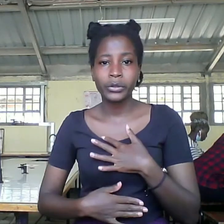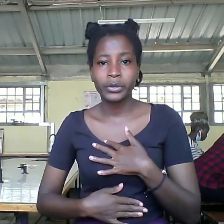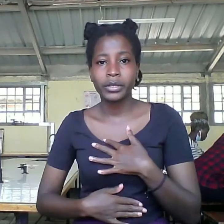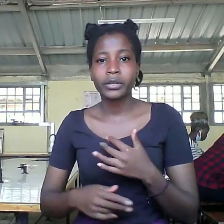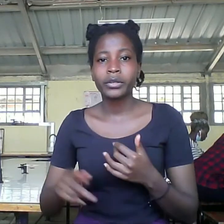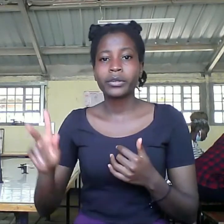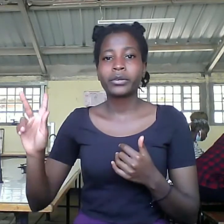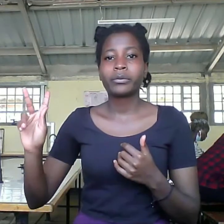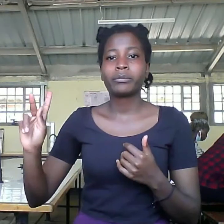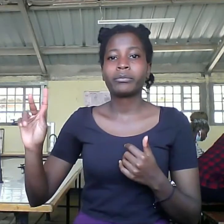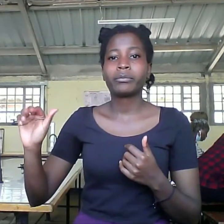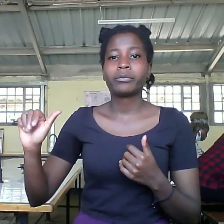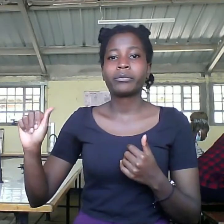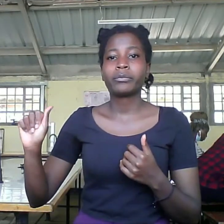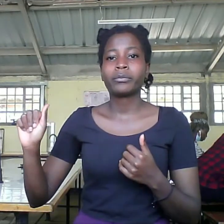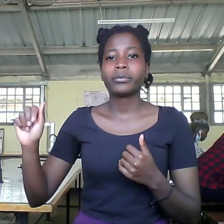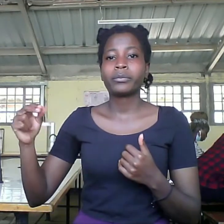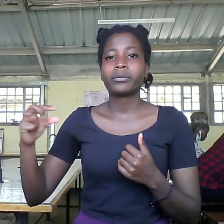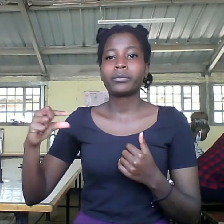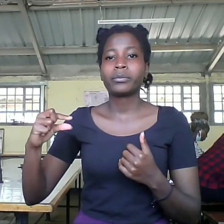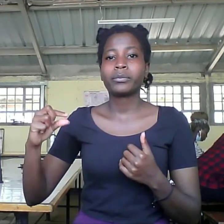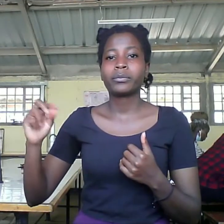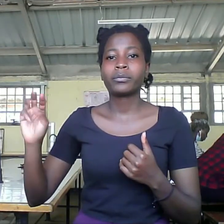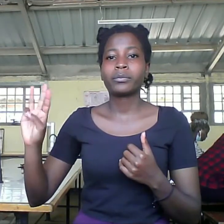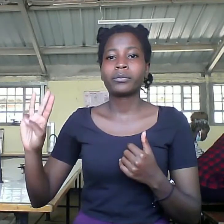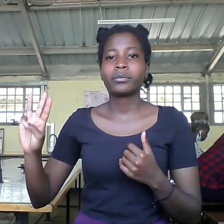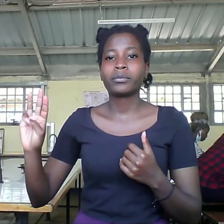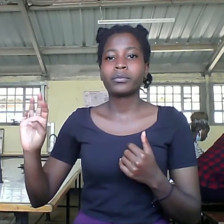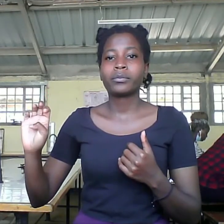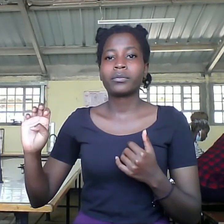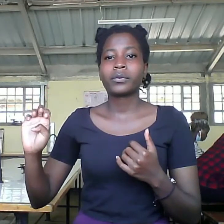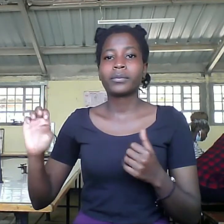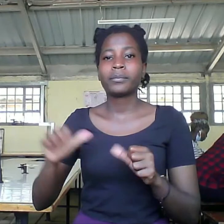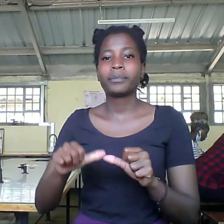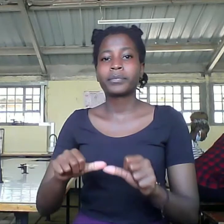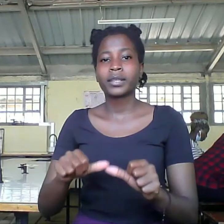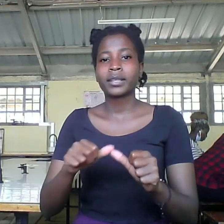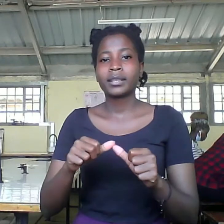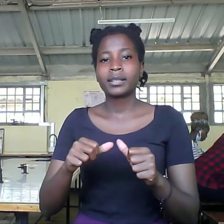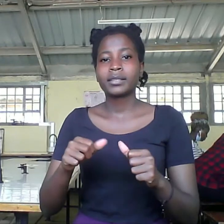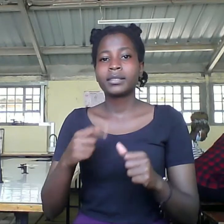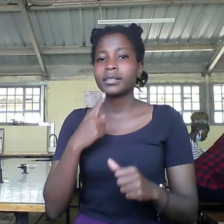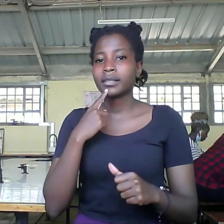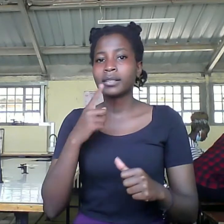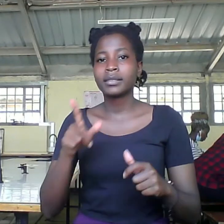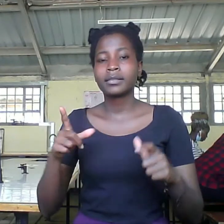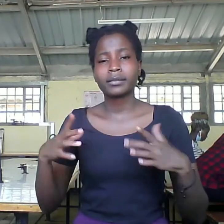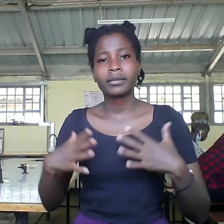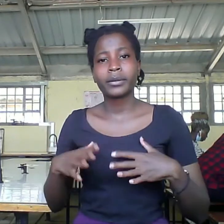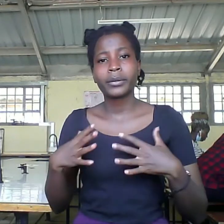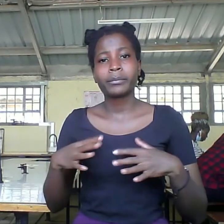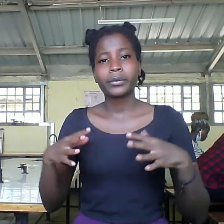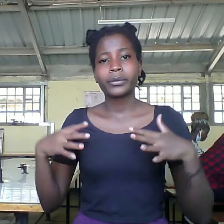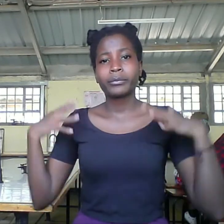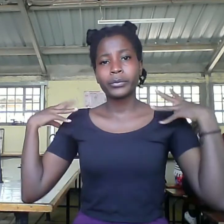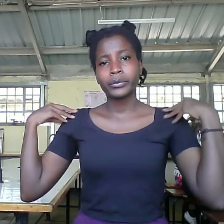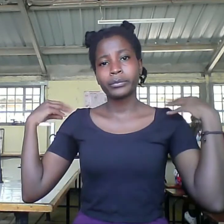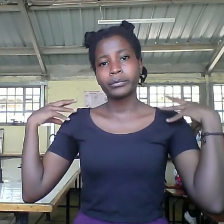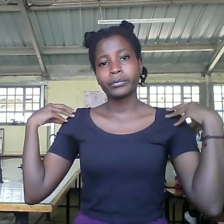us to urge us observe the COVID-19 protocols and reminding us if we behave normally, this